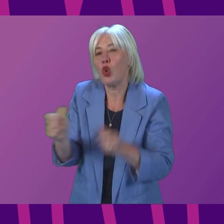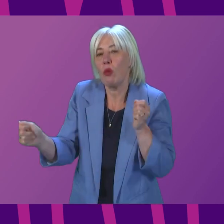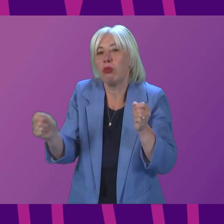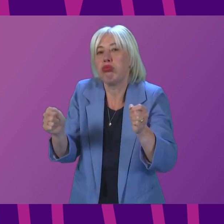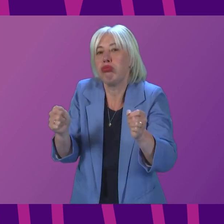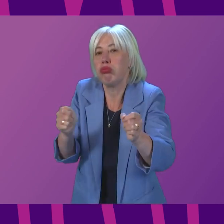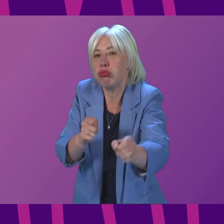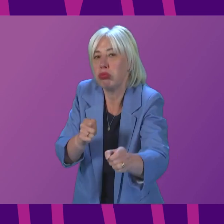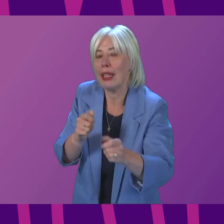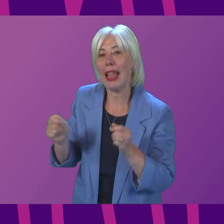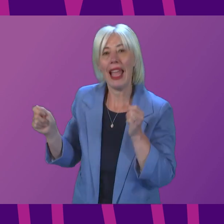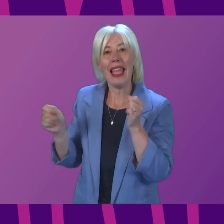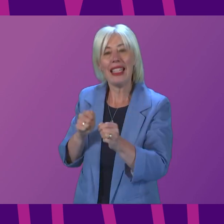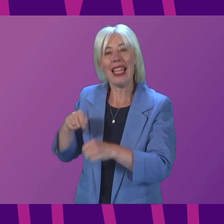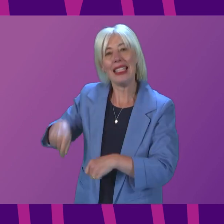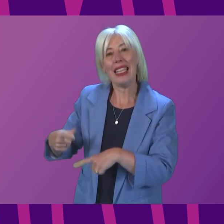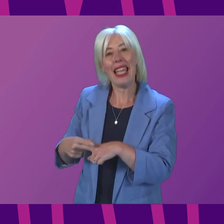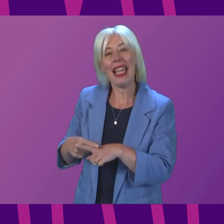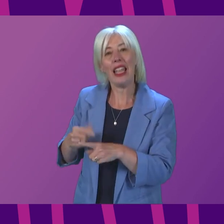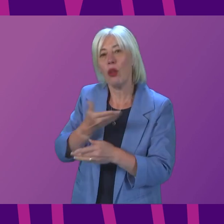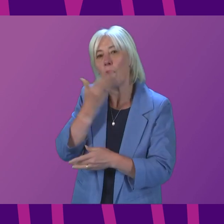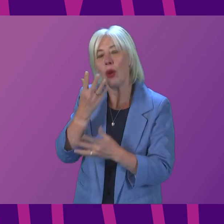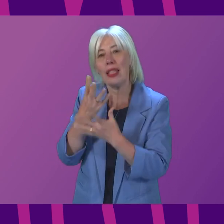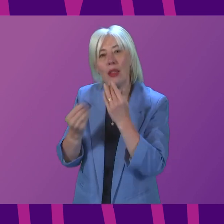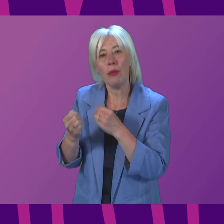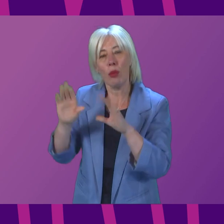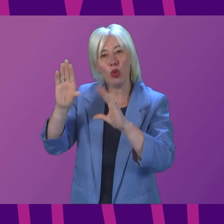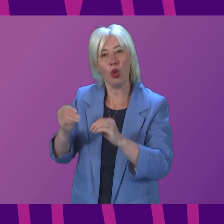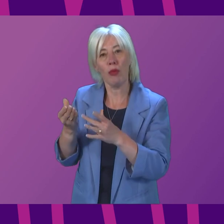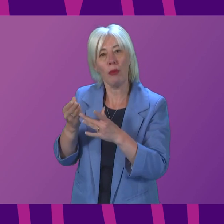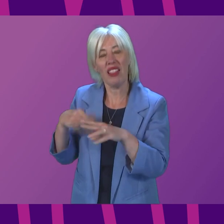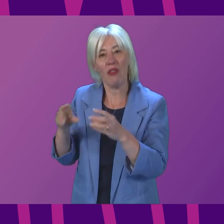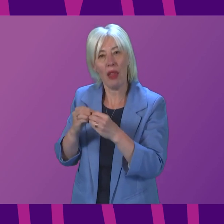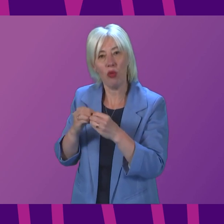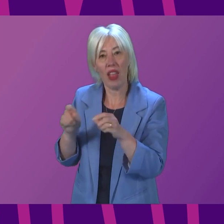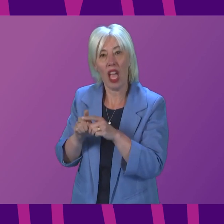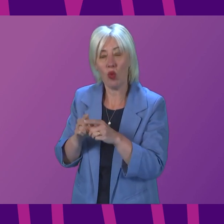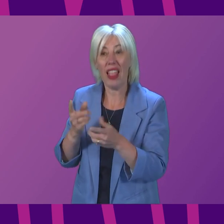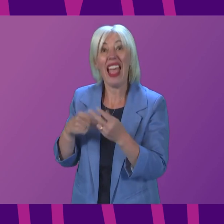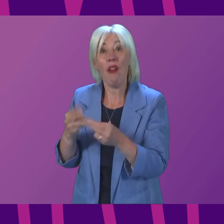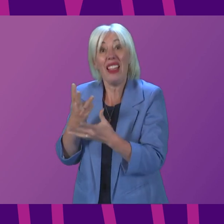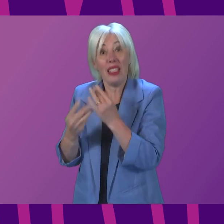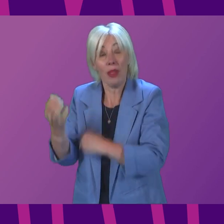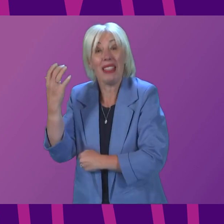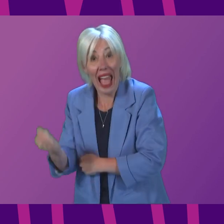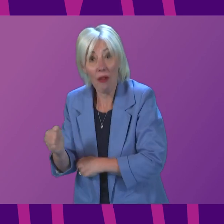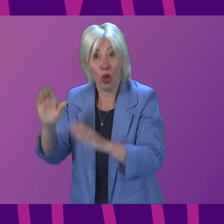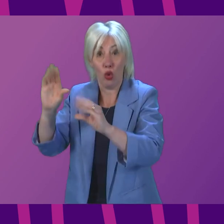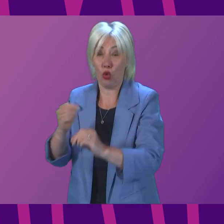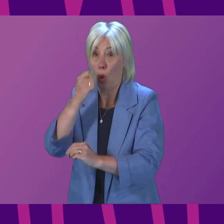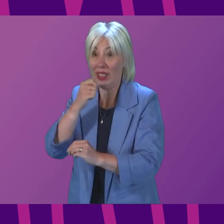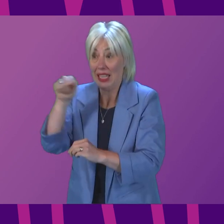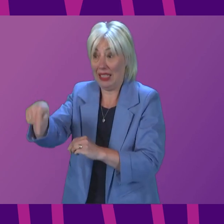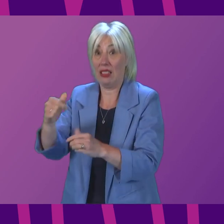In England, testing for people without symptoms ended in mid-February, and will do so at the end of this month for those with symptoms. We intend the